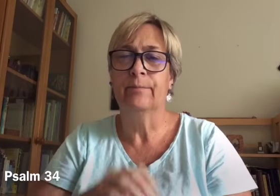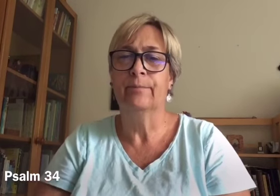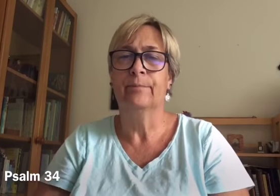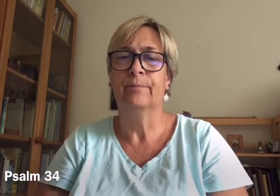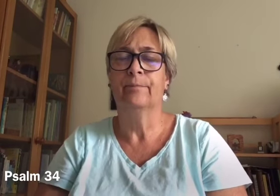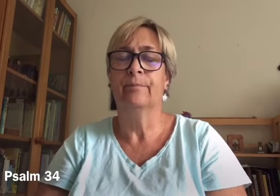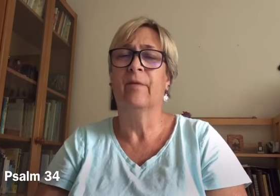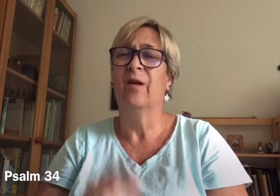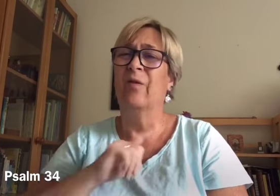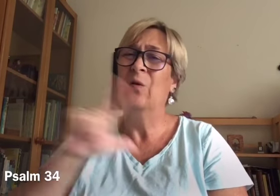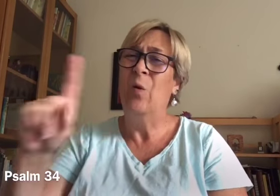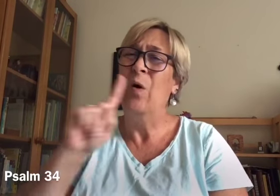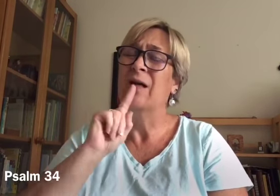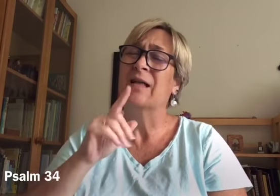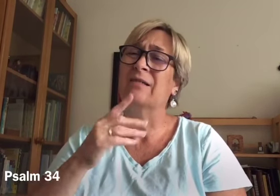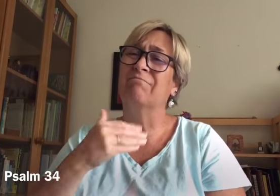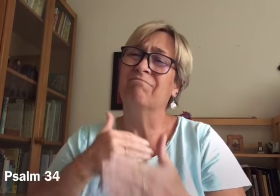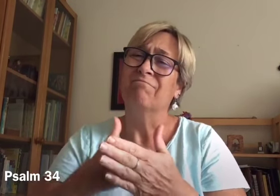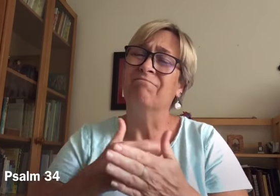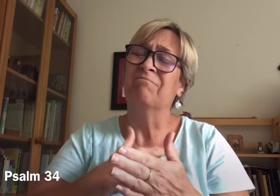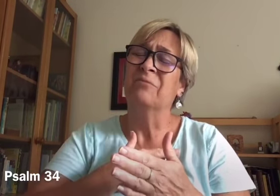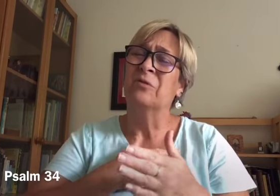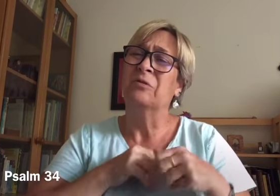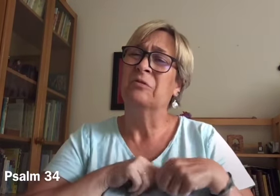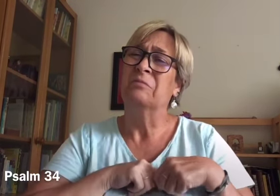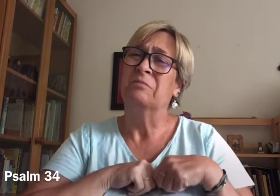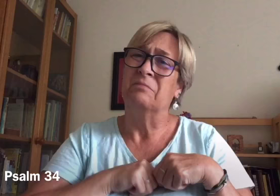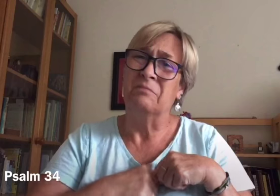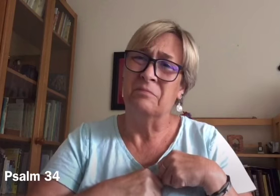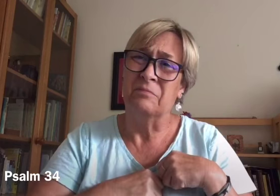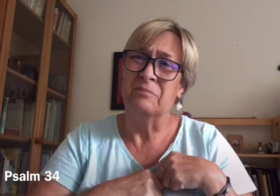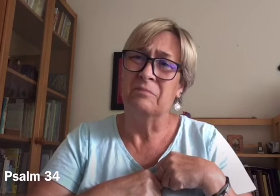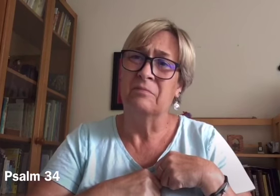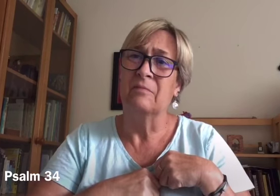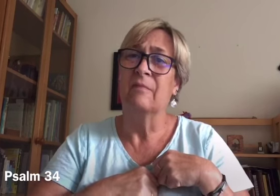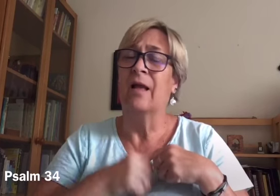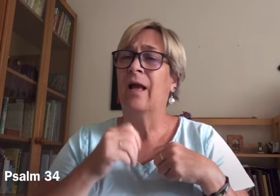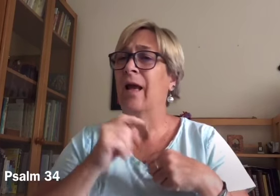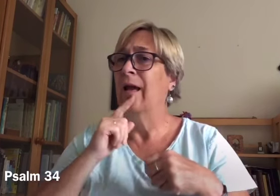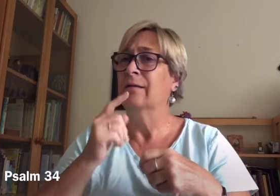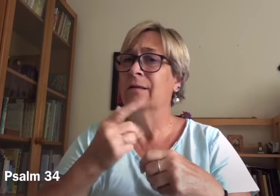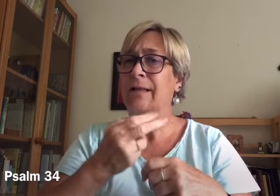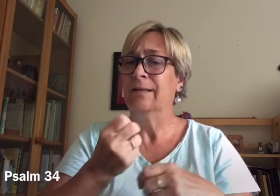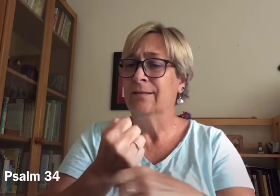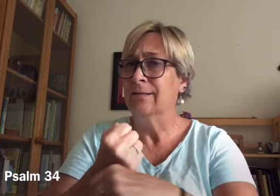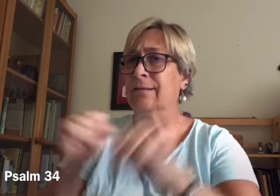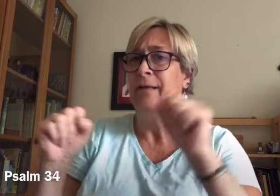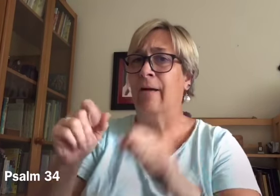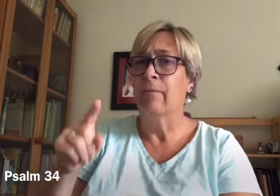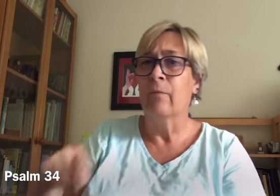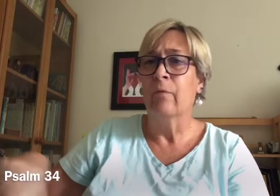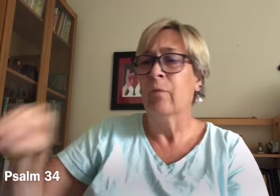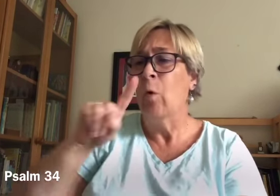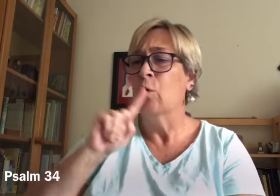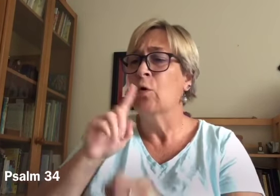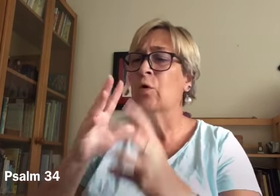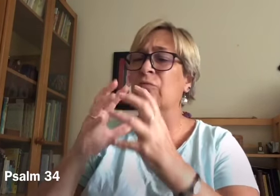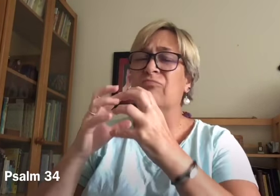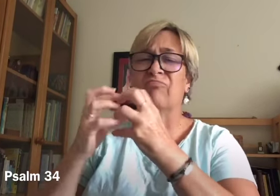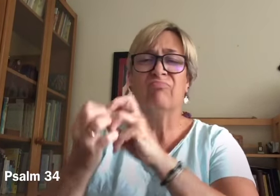he rescues them. The Lord is close to the brokenhearted, and those who are